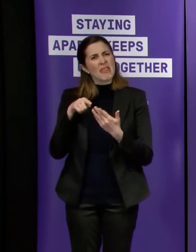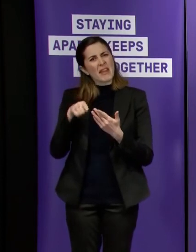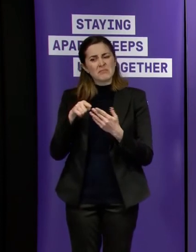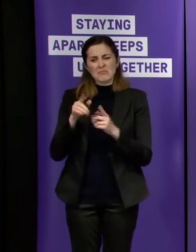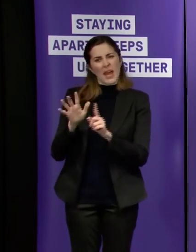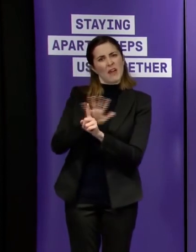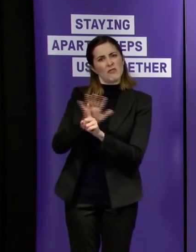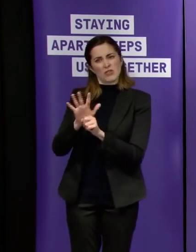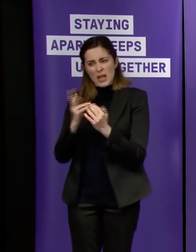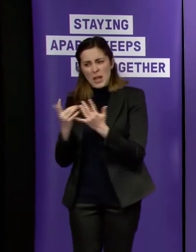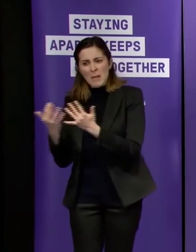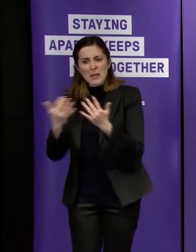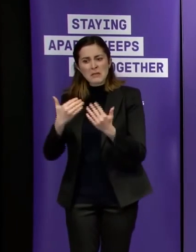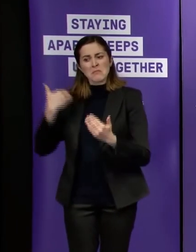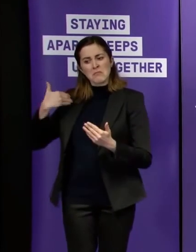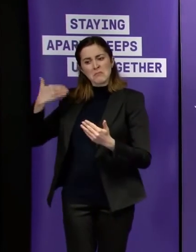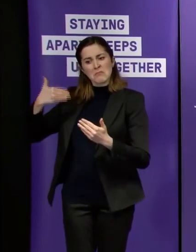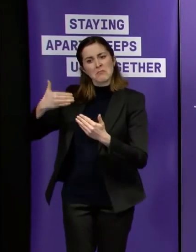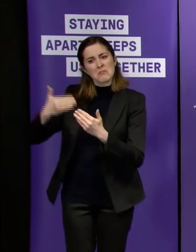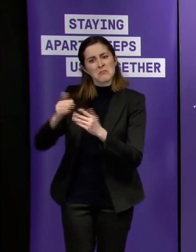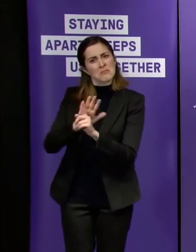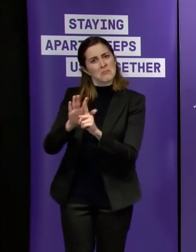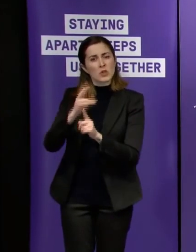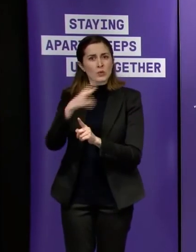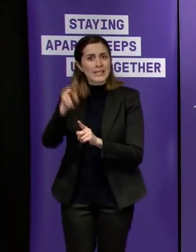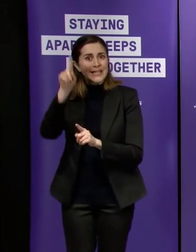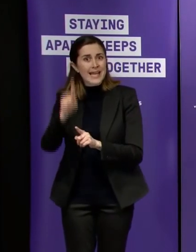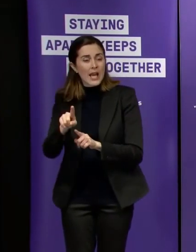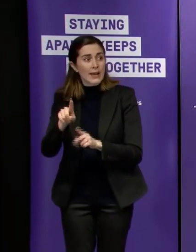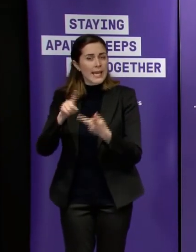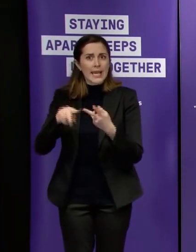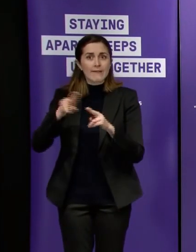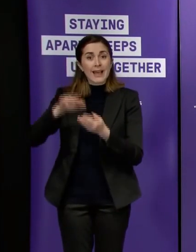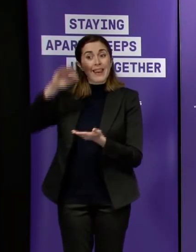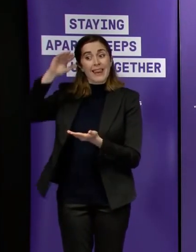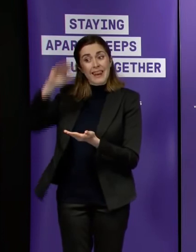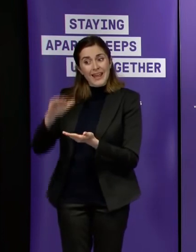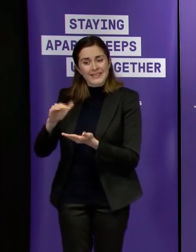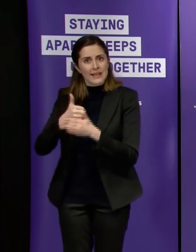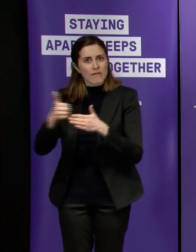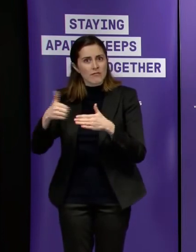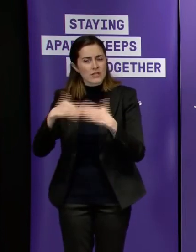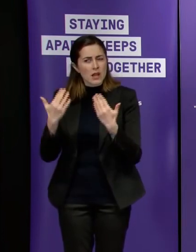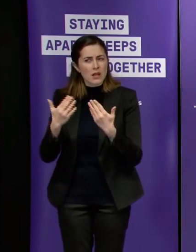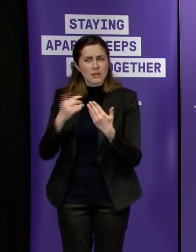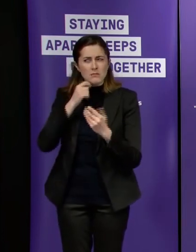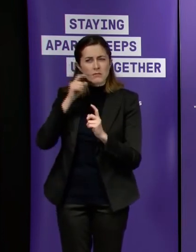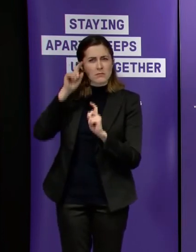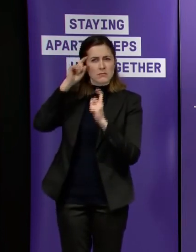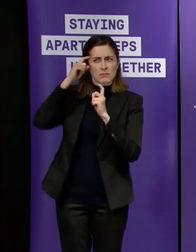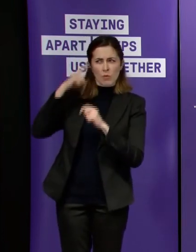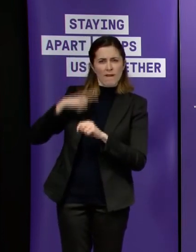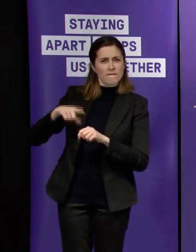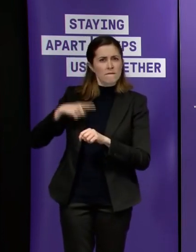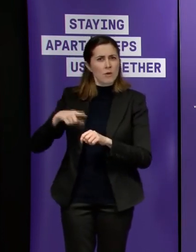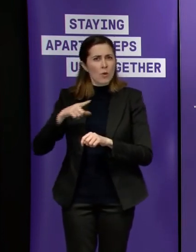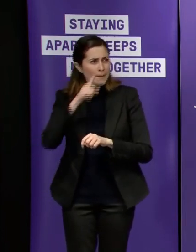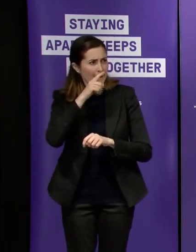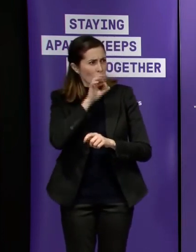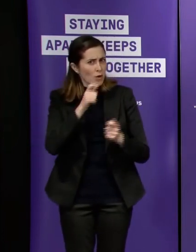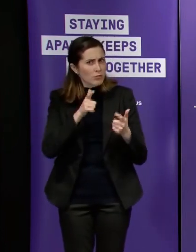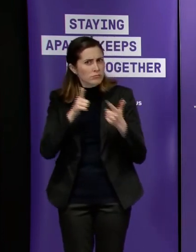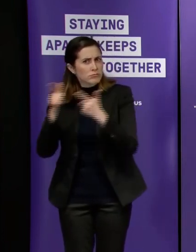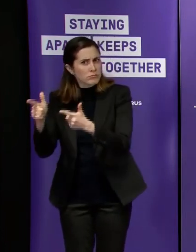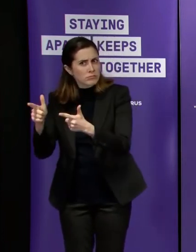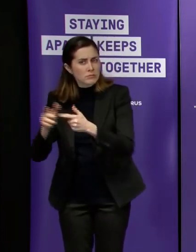so if you've got below average then obviously that's that's a cause for concern having said that though alan's made i think the key point that i tried to make but maybe didn't